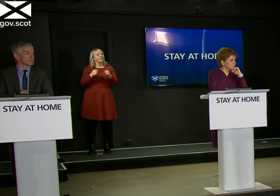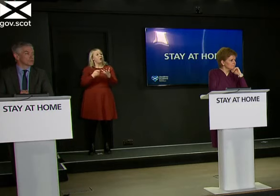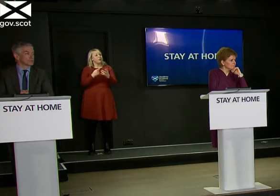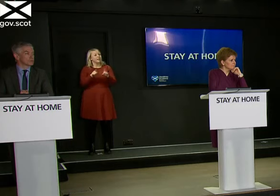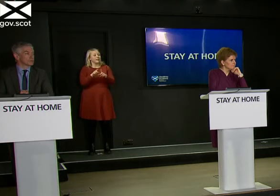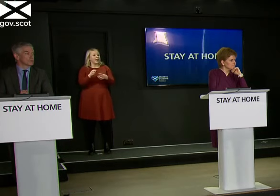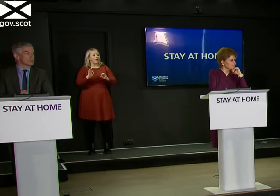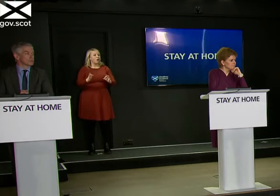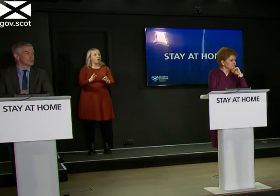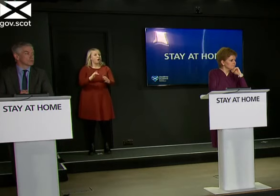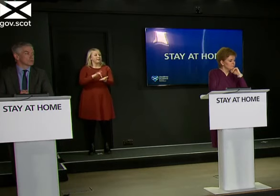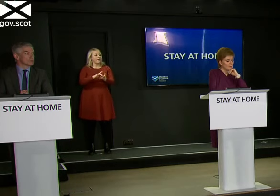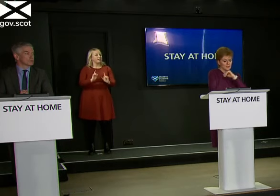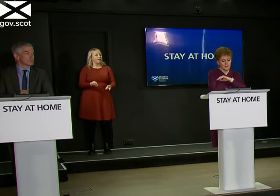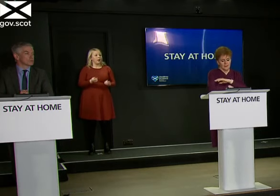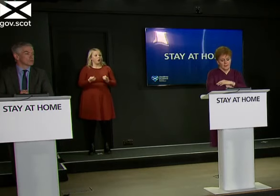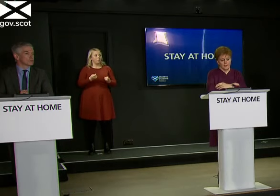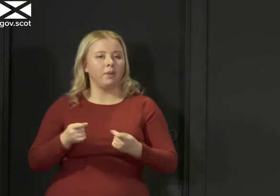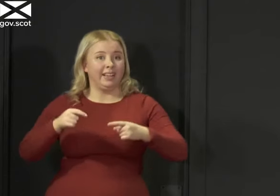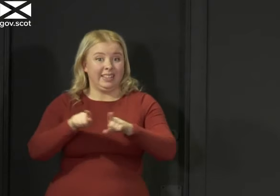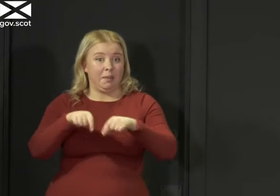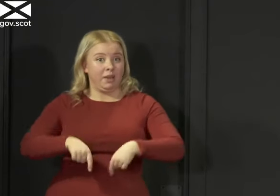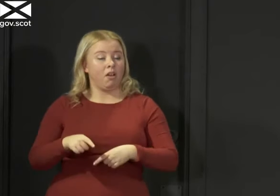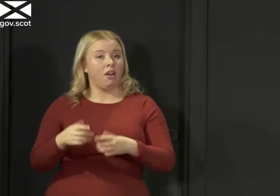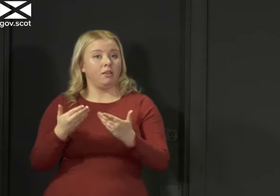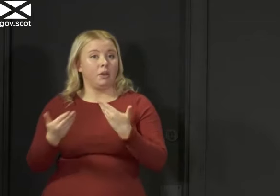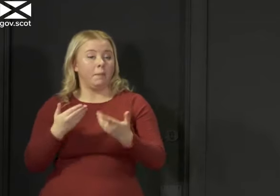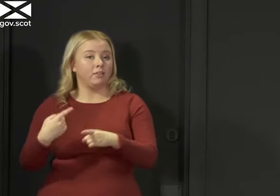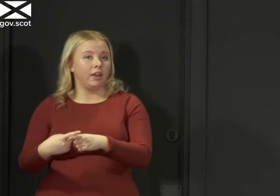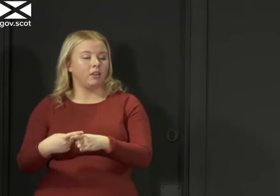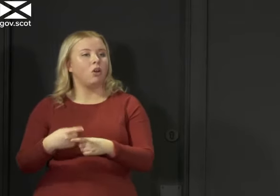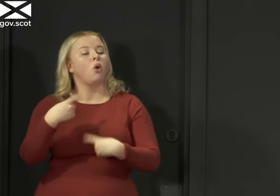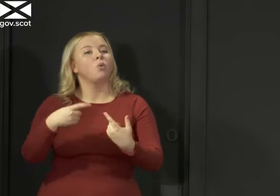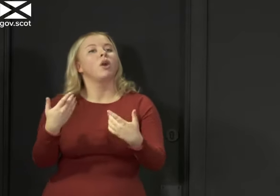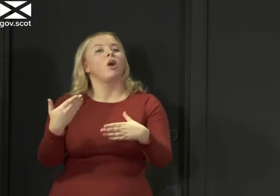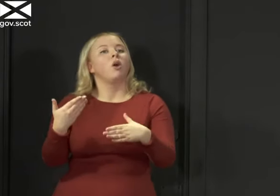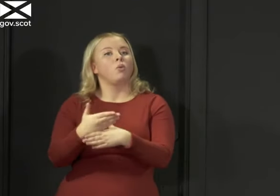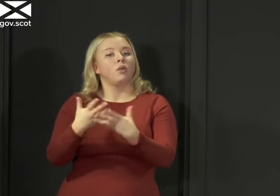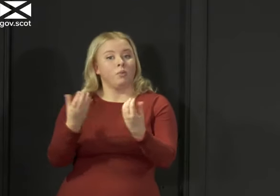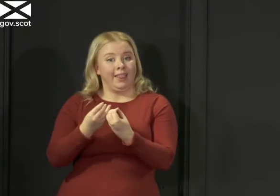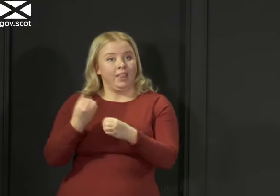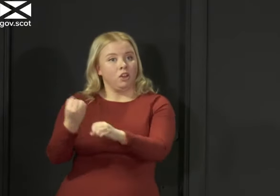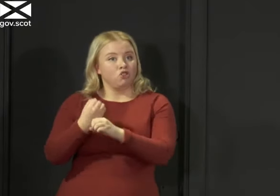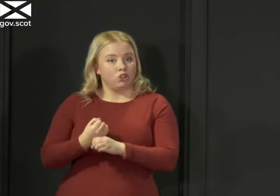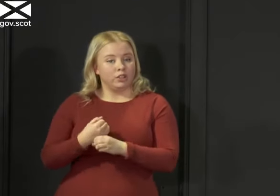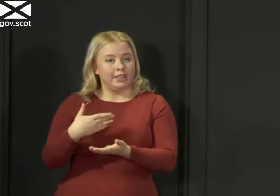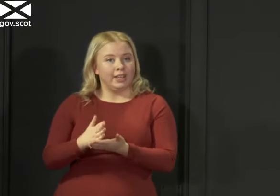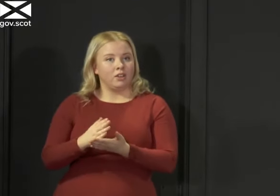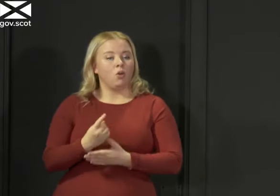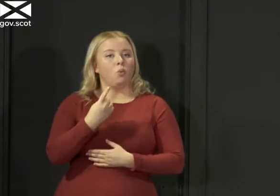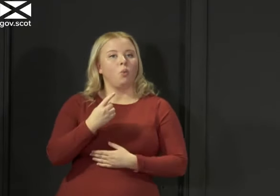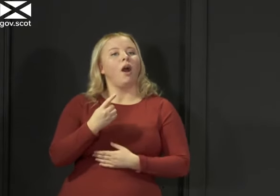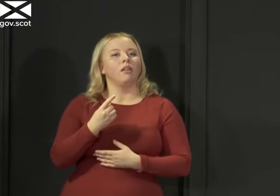can't operate in the same way here we are working with the construction sector right now in one of 14